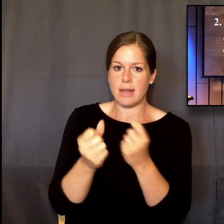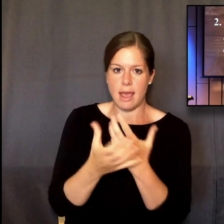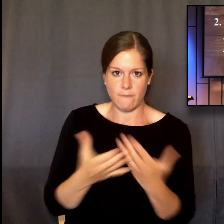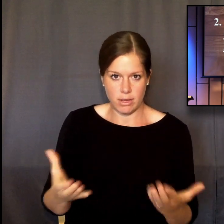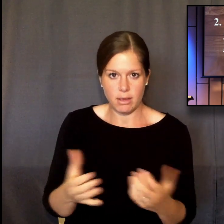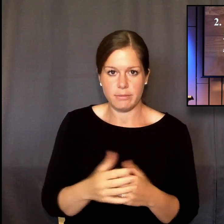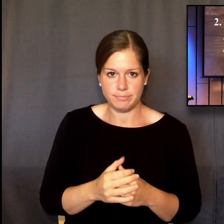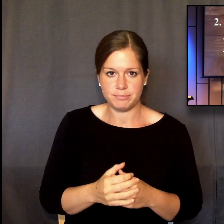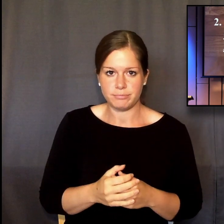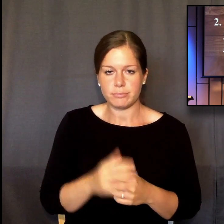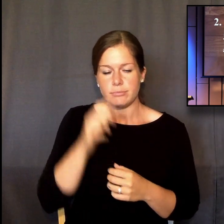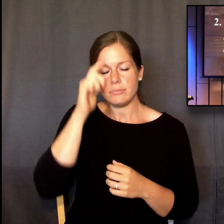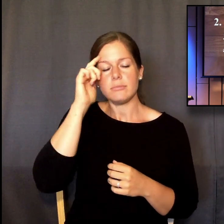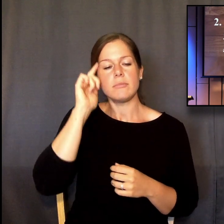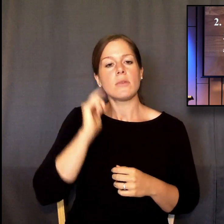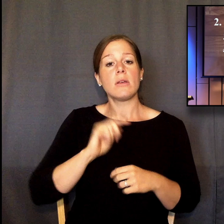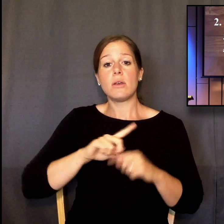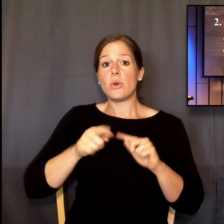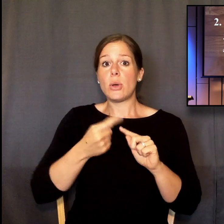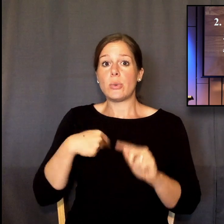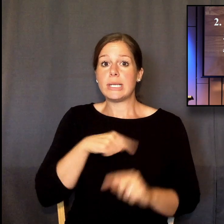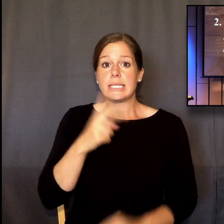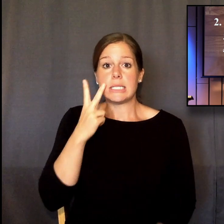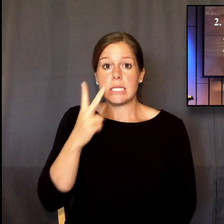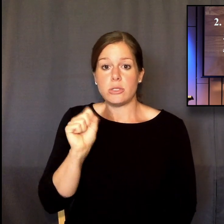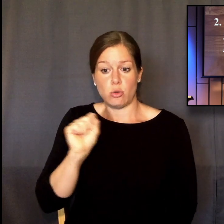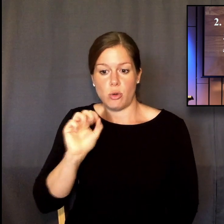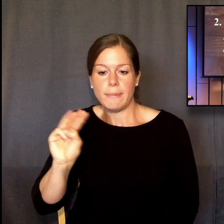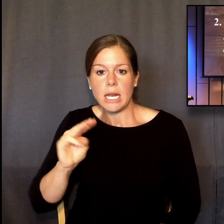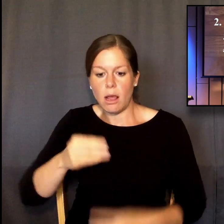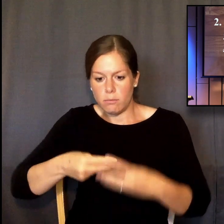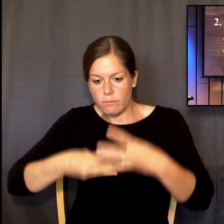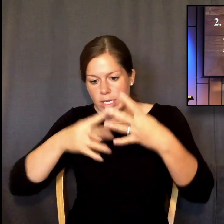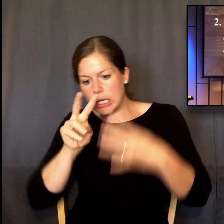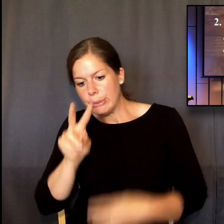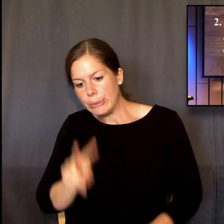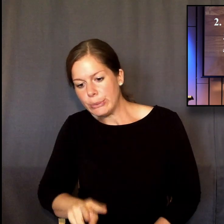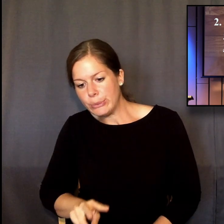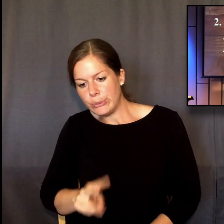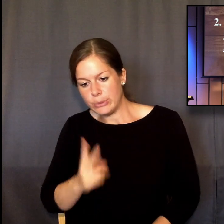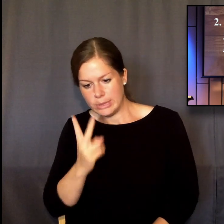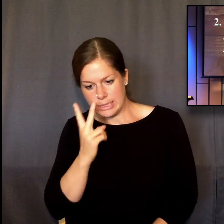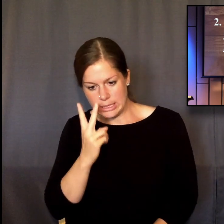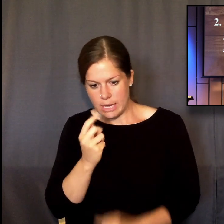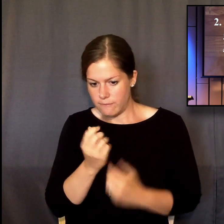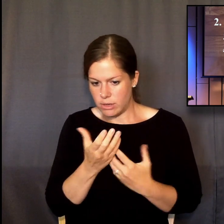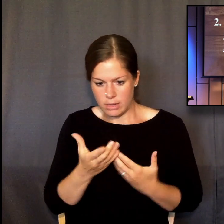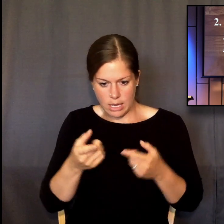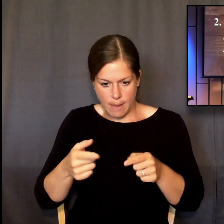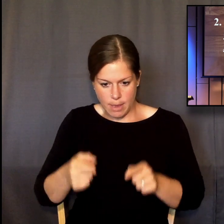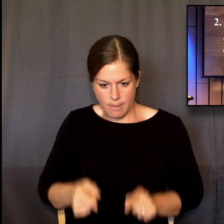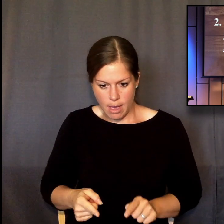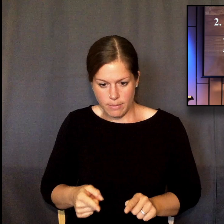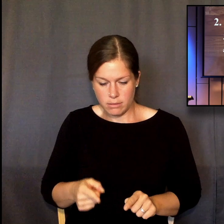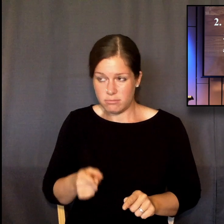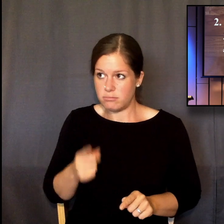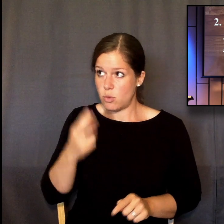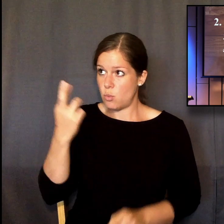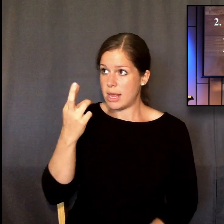the feed comes up on social media, like God is constantly active in everything that we're seeing.